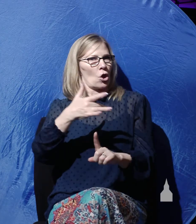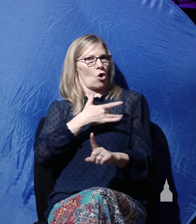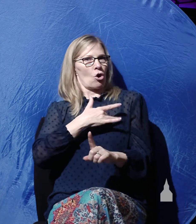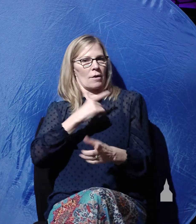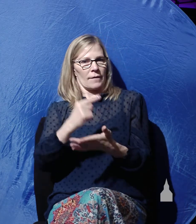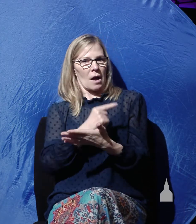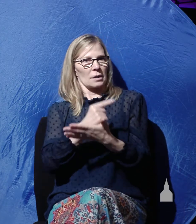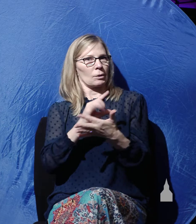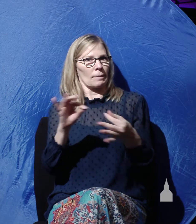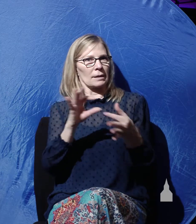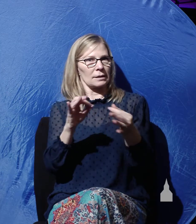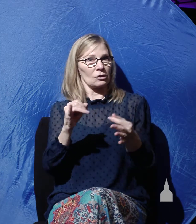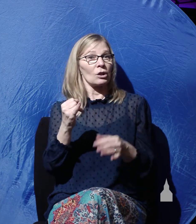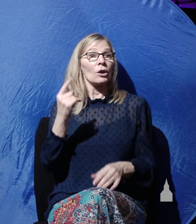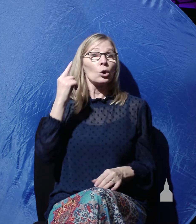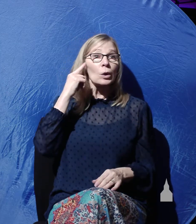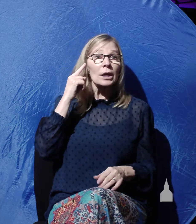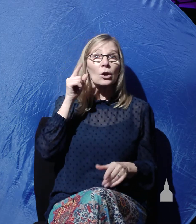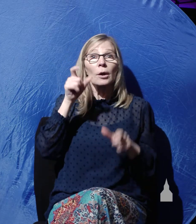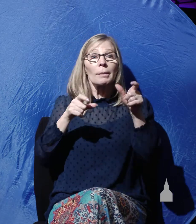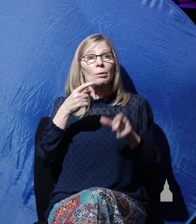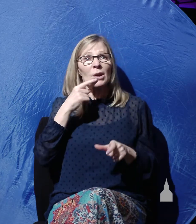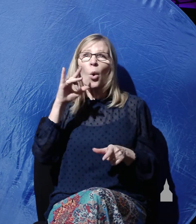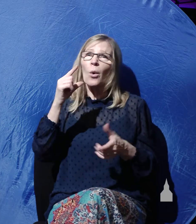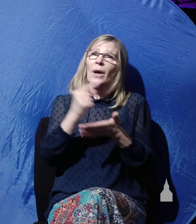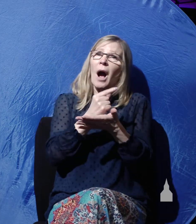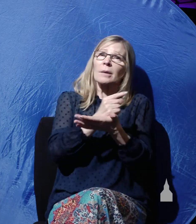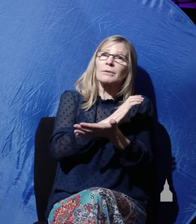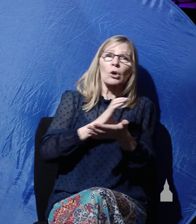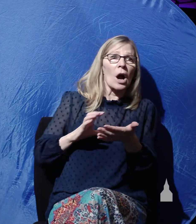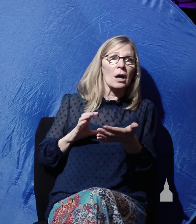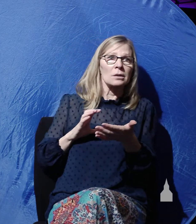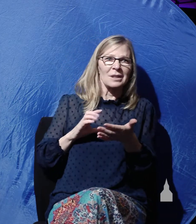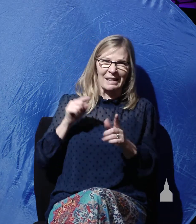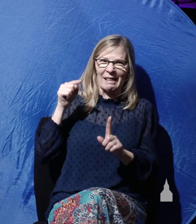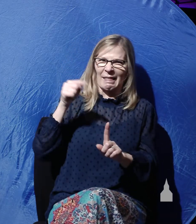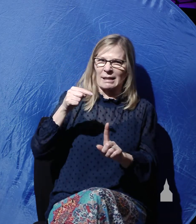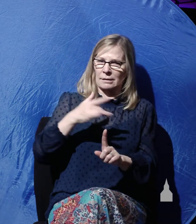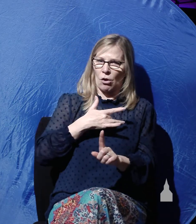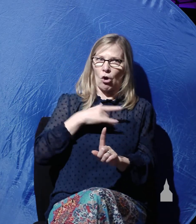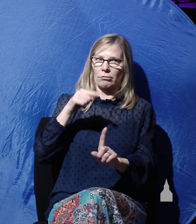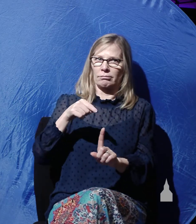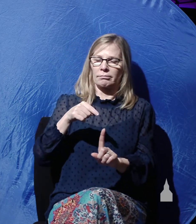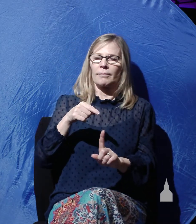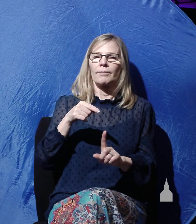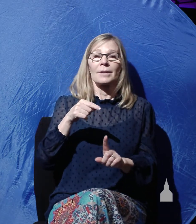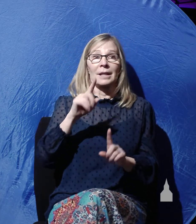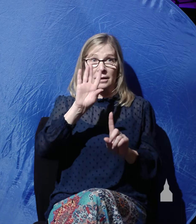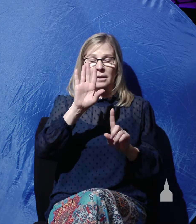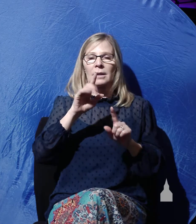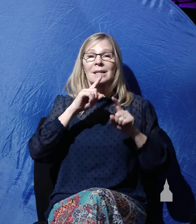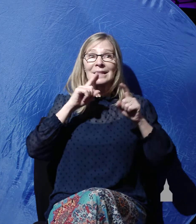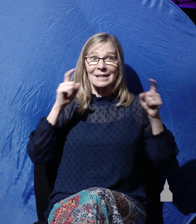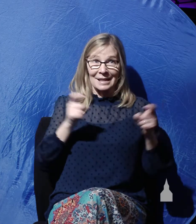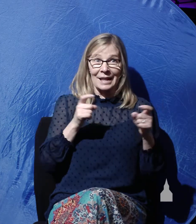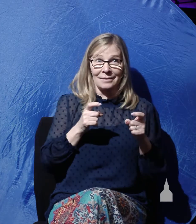message. When you hear people say, well, the gospel of Christ, what I'm about to tell you, this is the heart of it. You see, sin, of which we are all sinners,